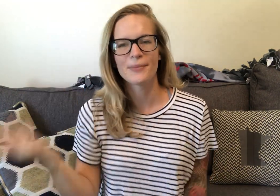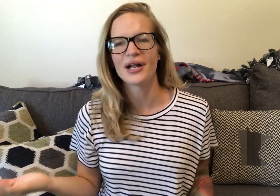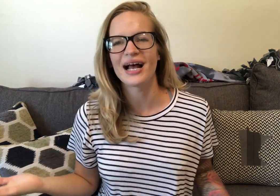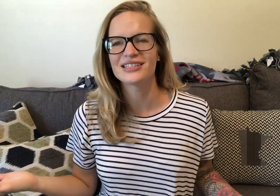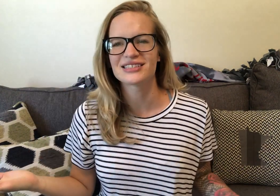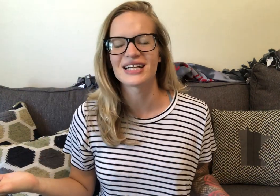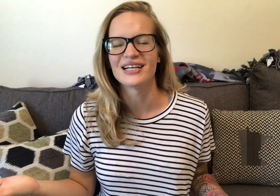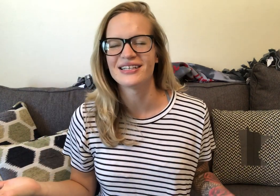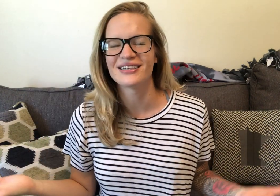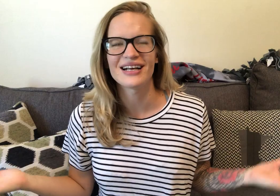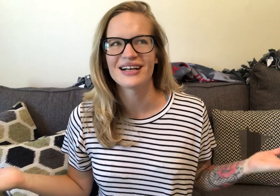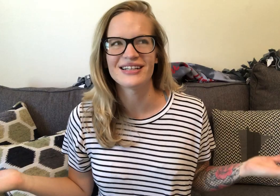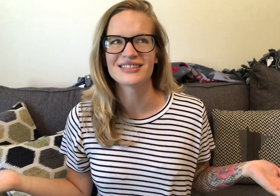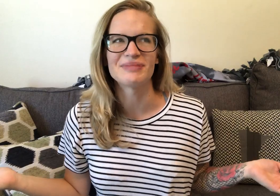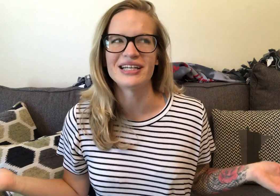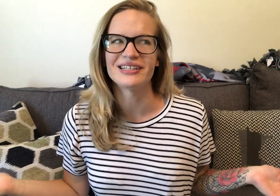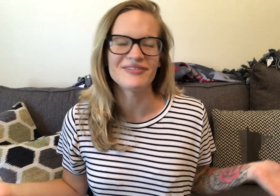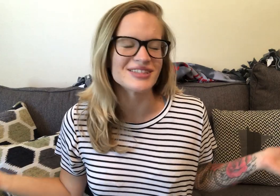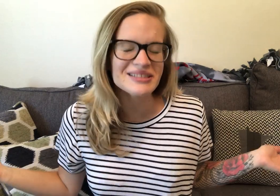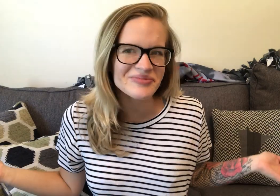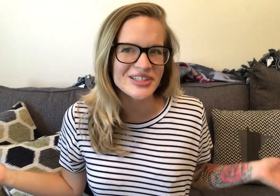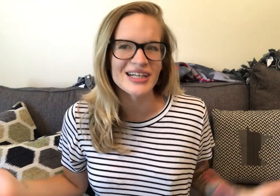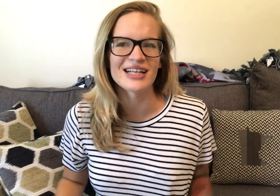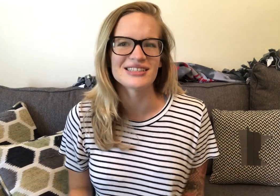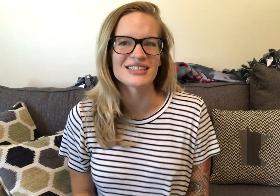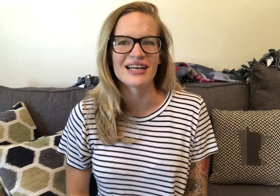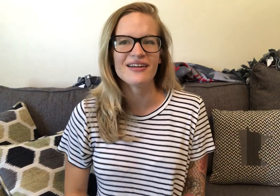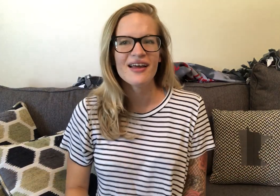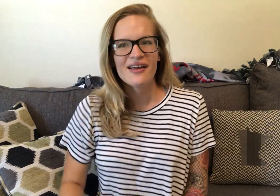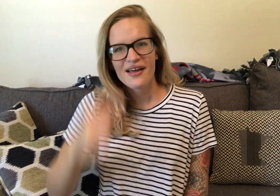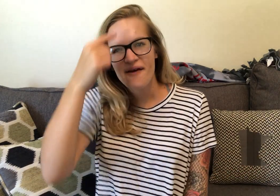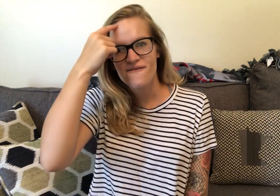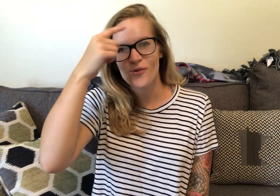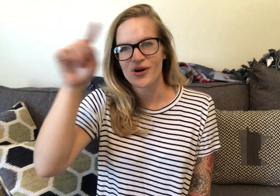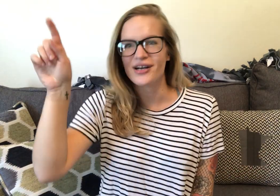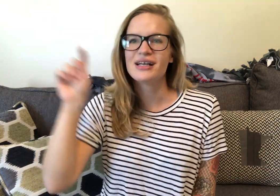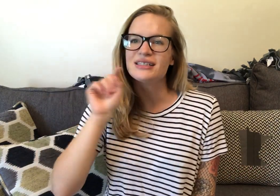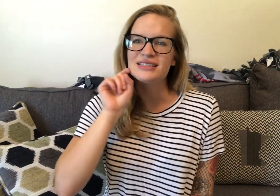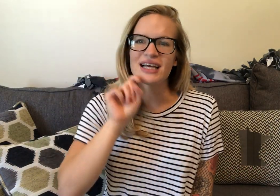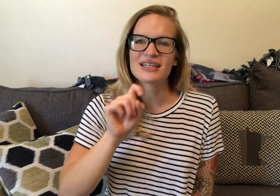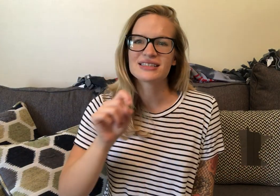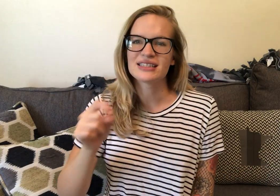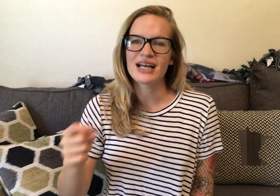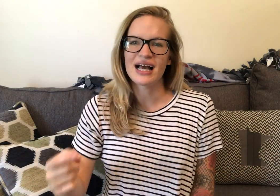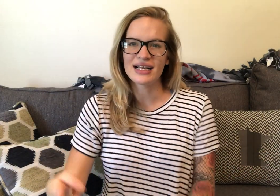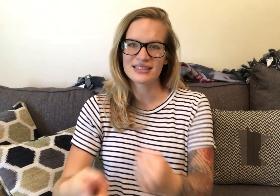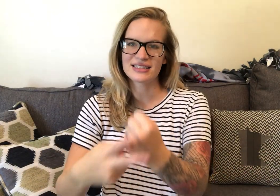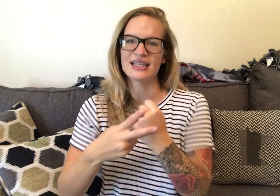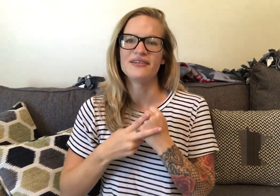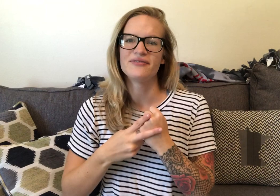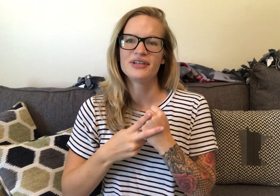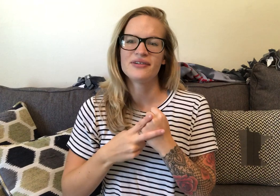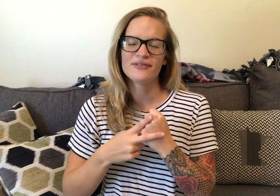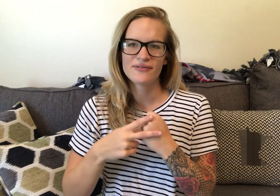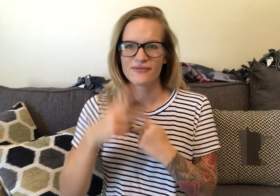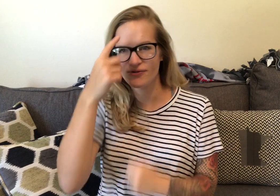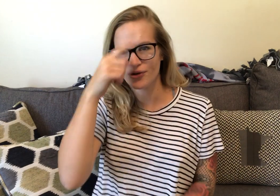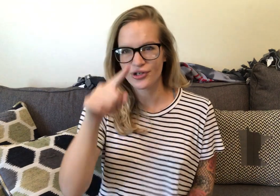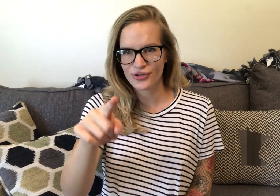But I just signed. I just made it even simpler. And I just said. For sex. I saved. For you.